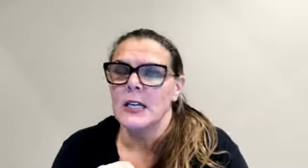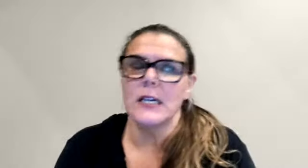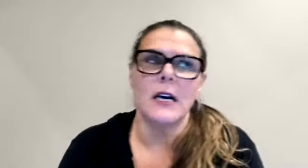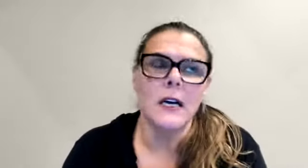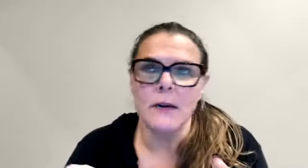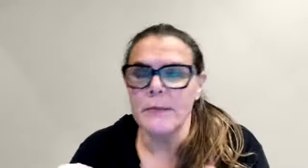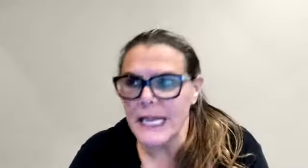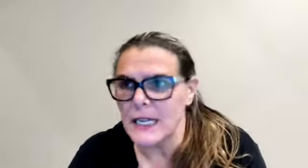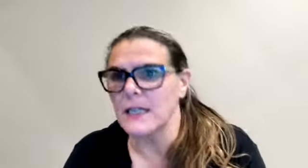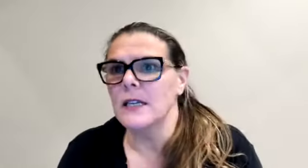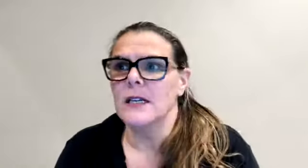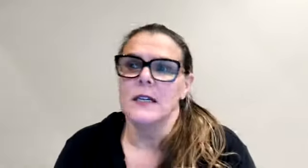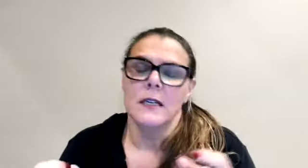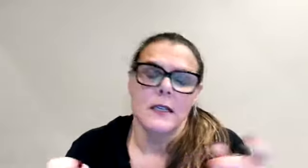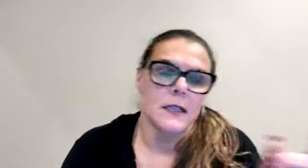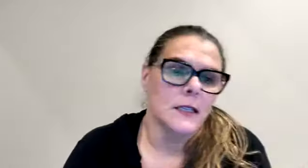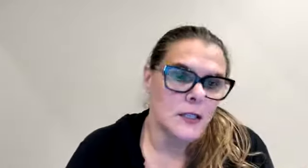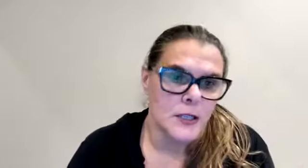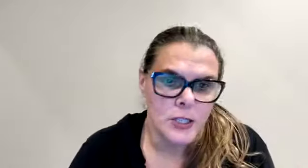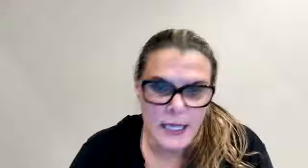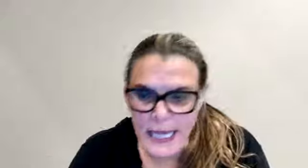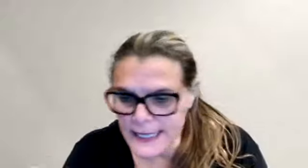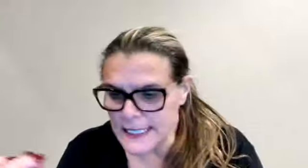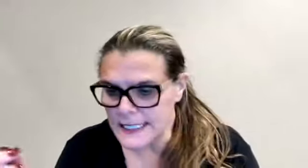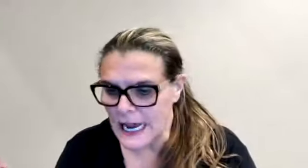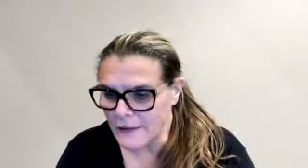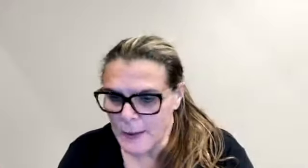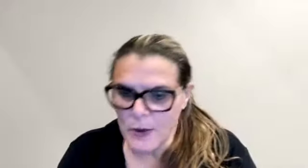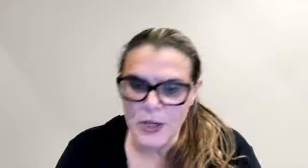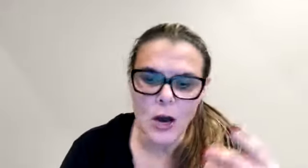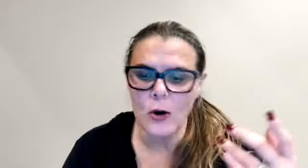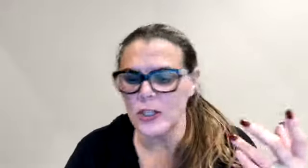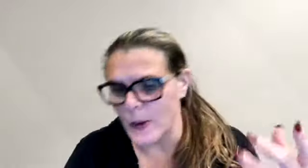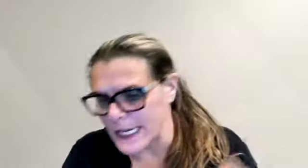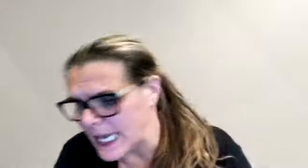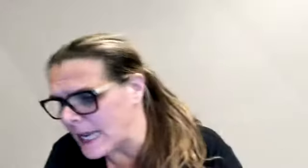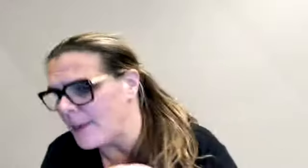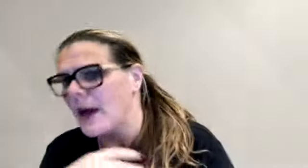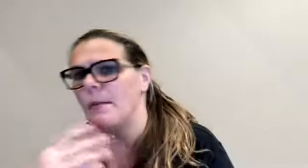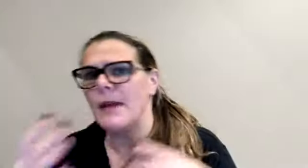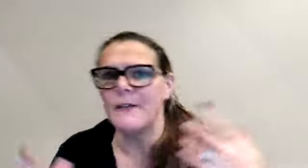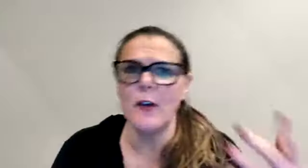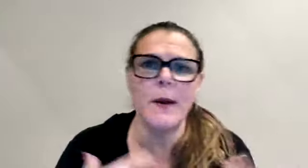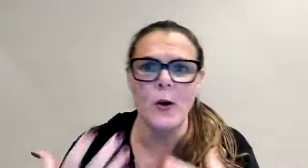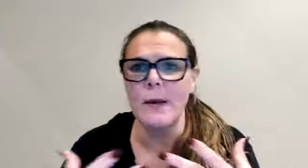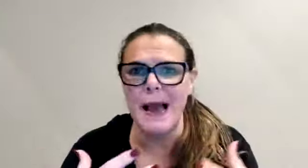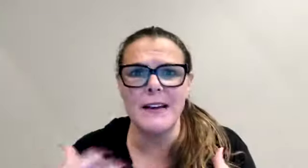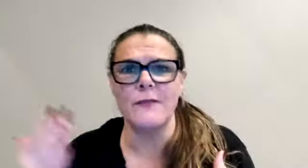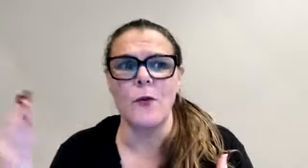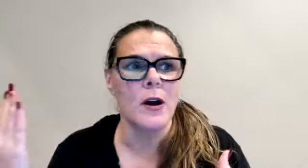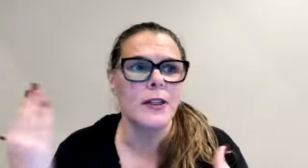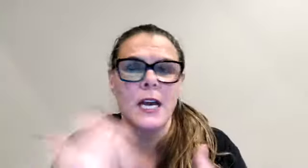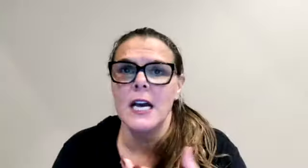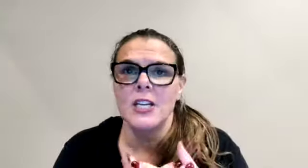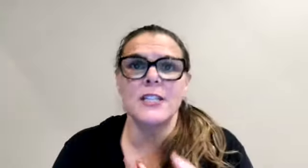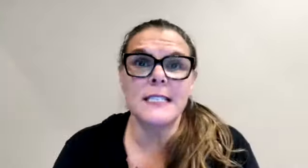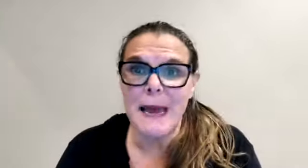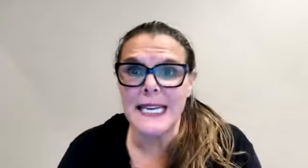you're like, oh man, should I let this staff member go? Do I keep them? If you've been going back and forth, just make a